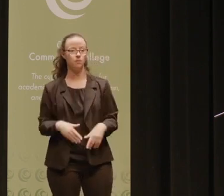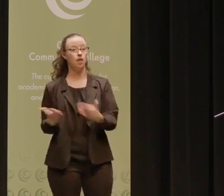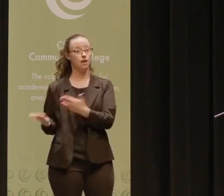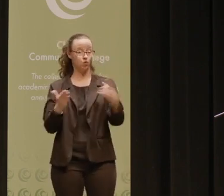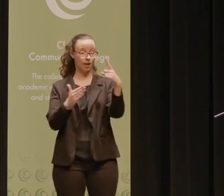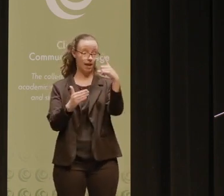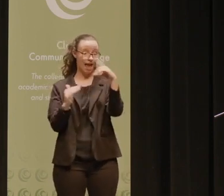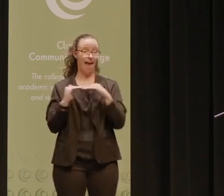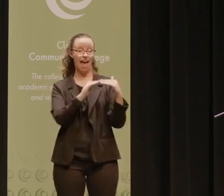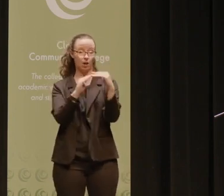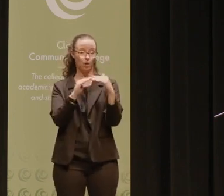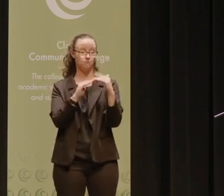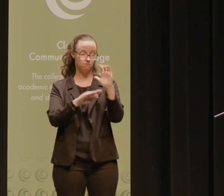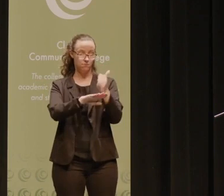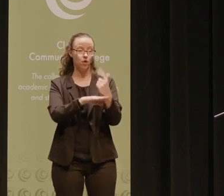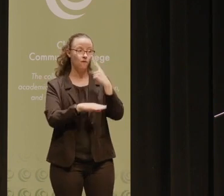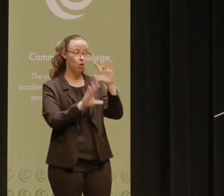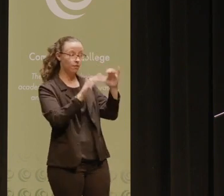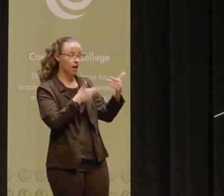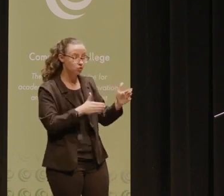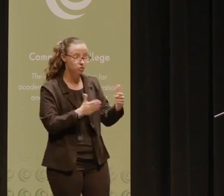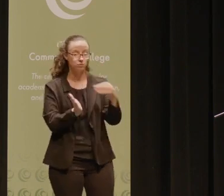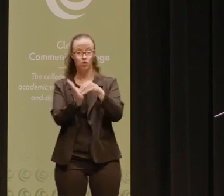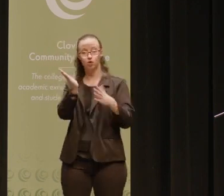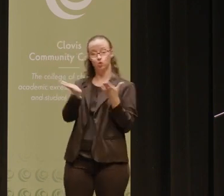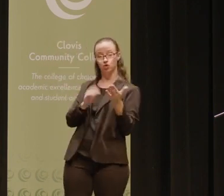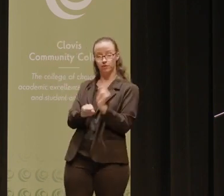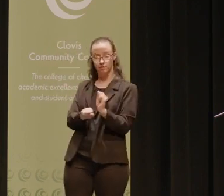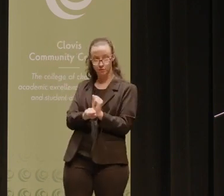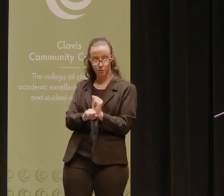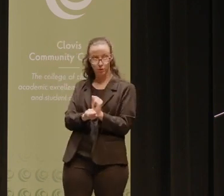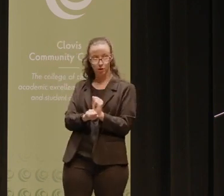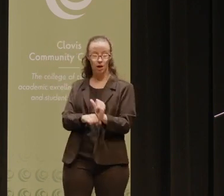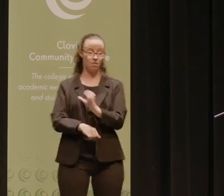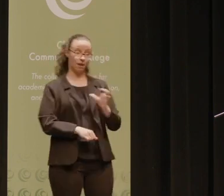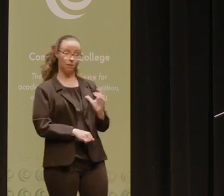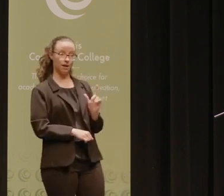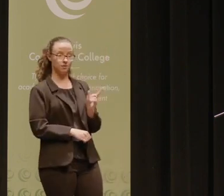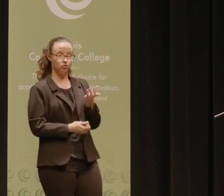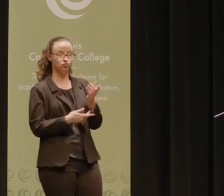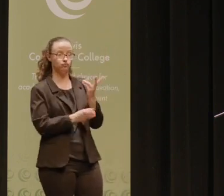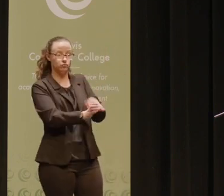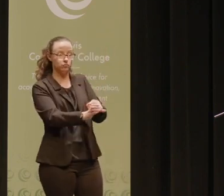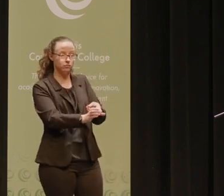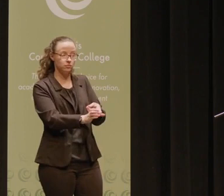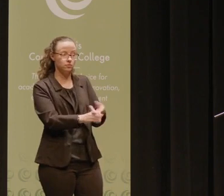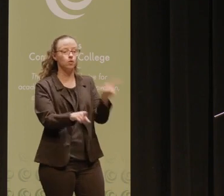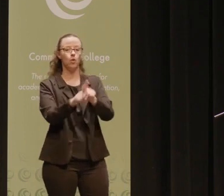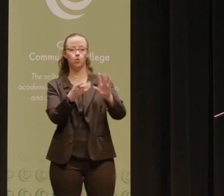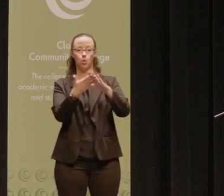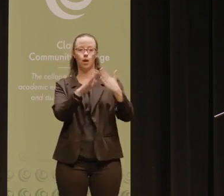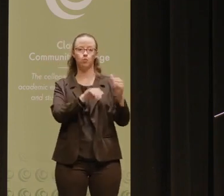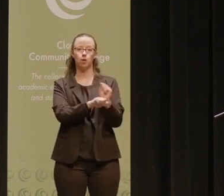an equity-minded perspective to their classrooms, their student services work, the committees they serve on, and their community